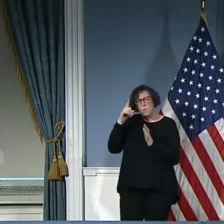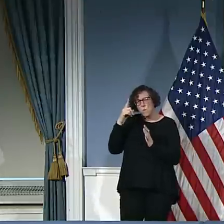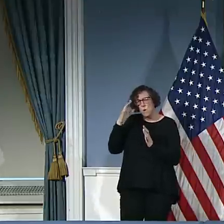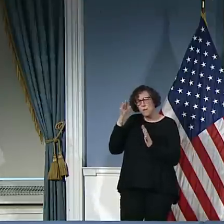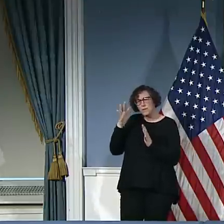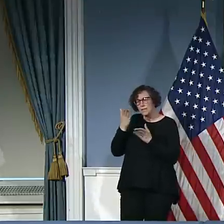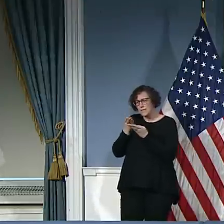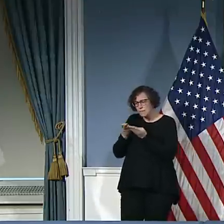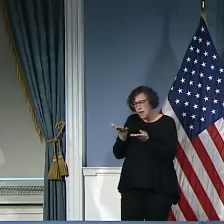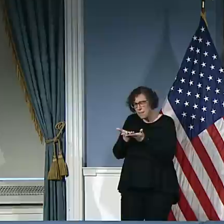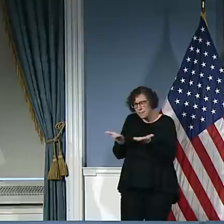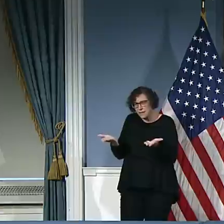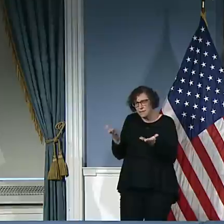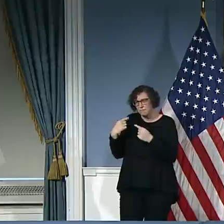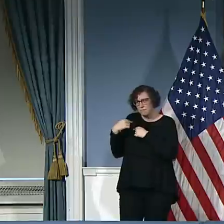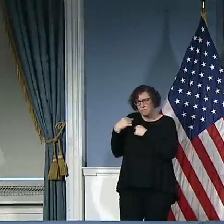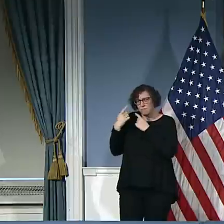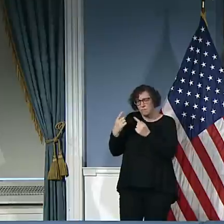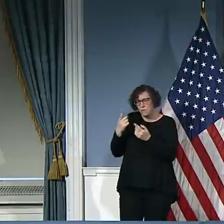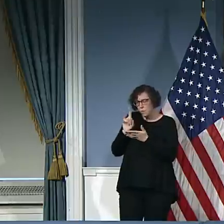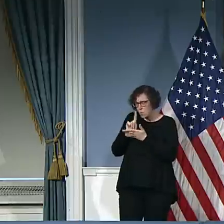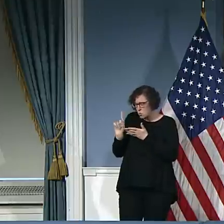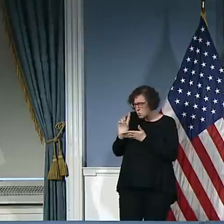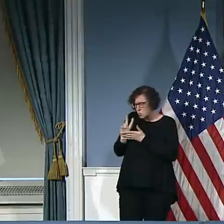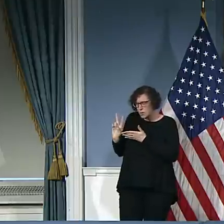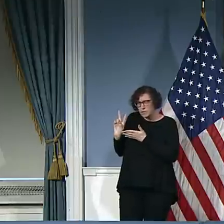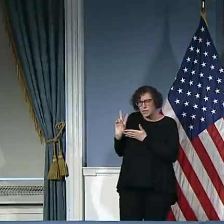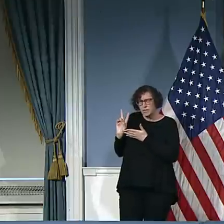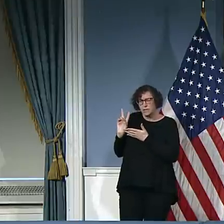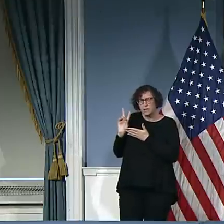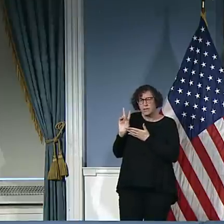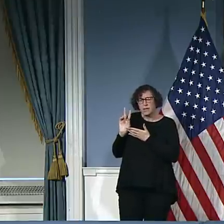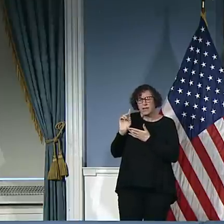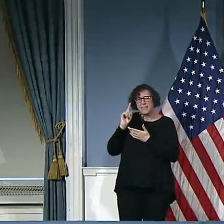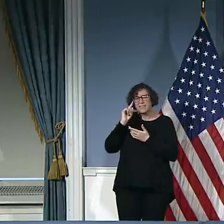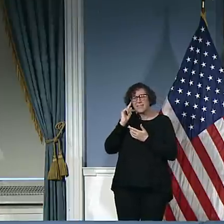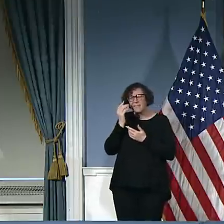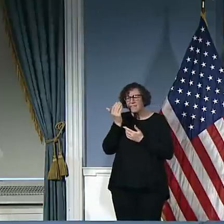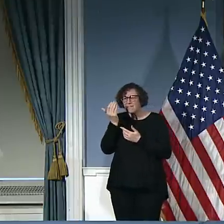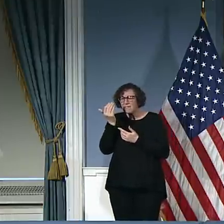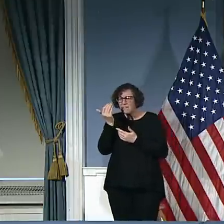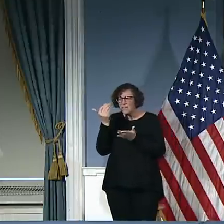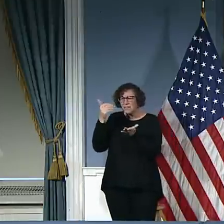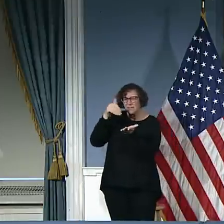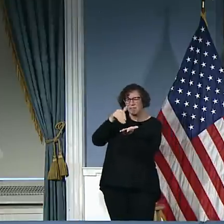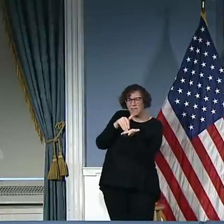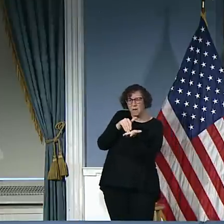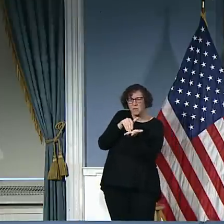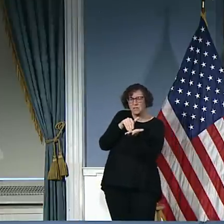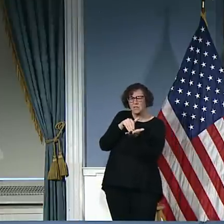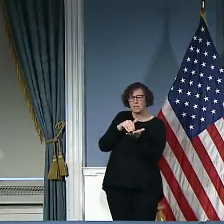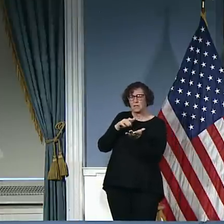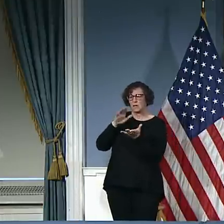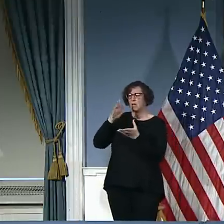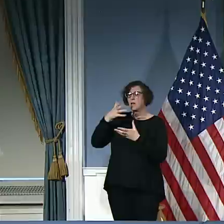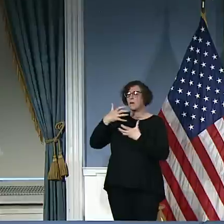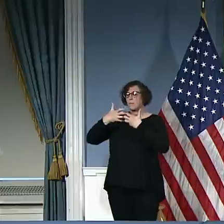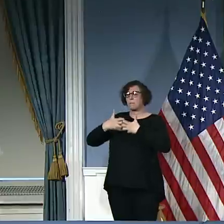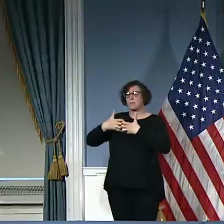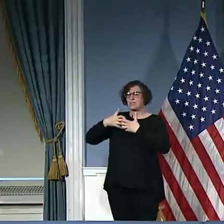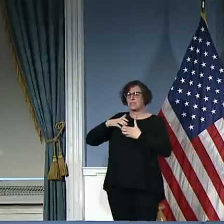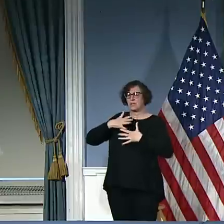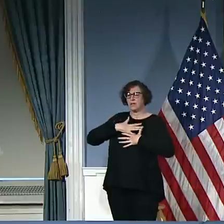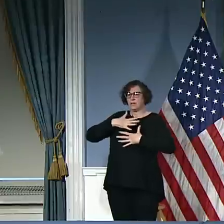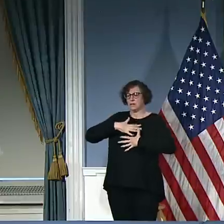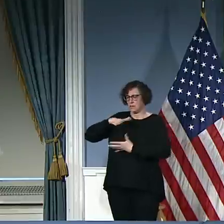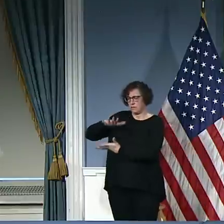weeks. 15,000 ventilators. think it's 50 million surgical masks, if I remember correctly. Deanne can fill in